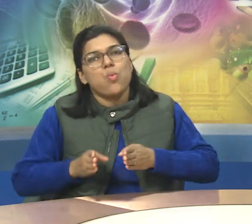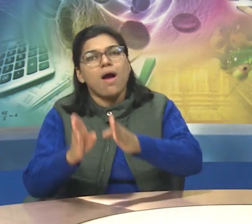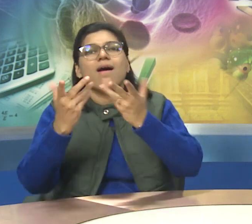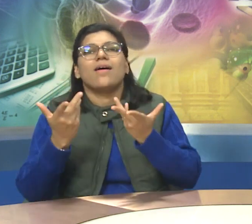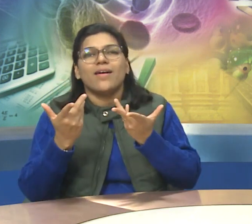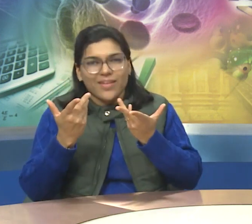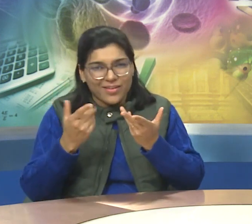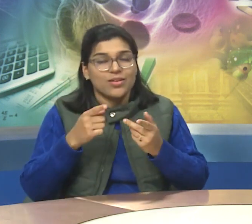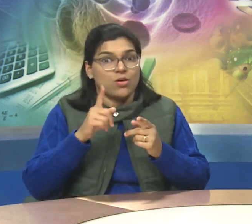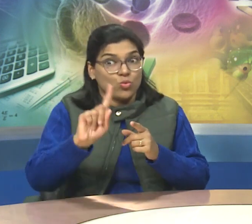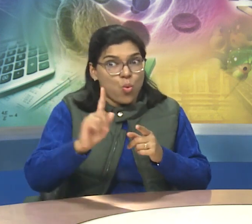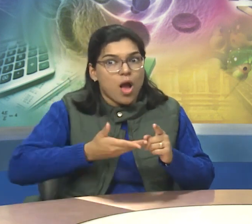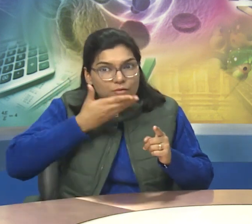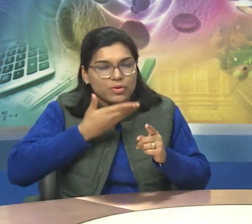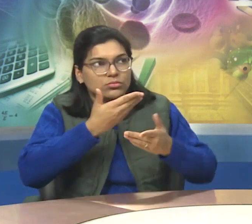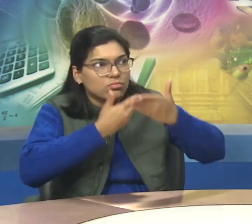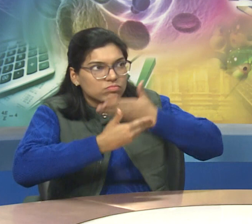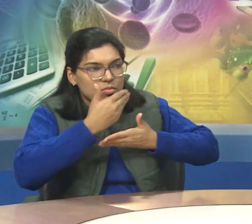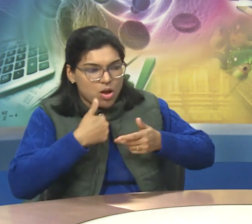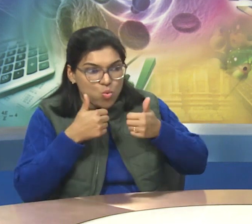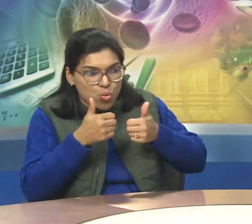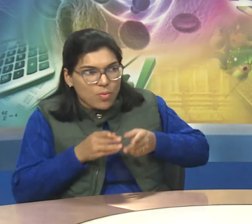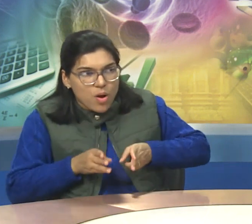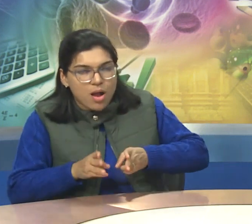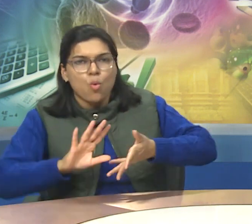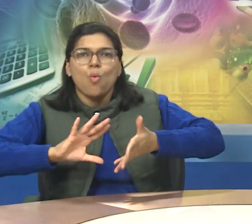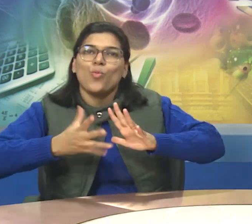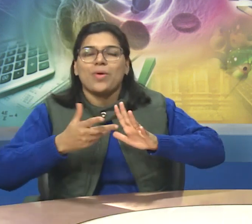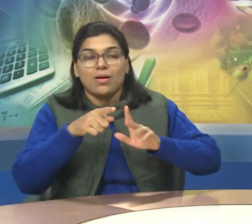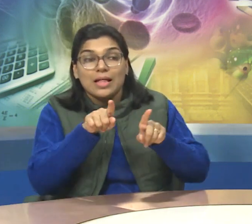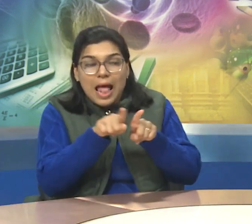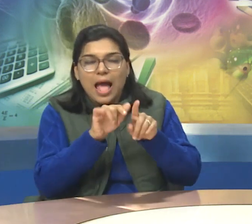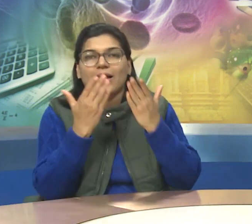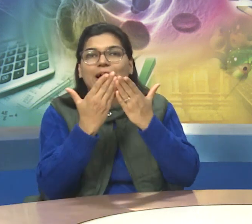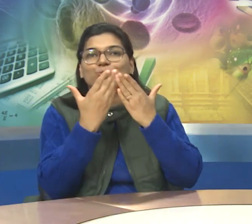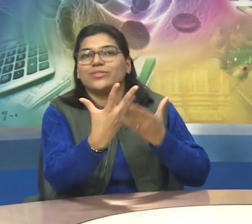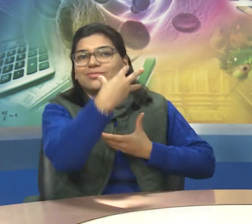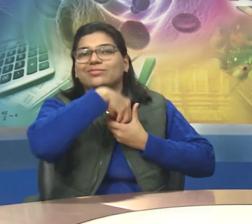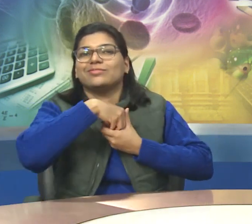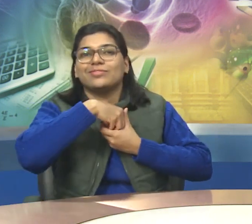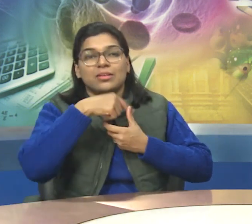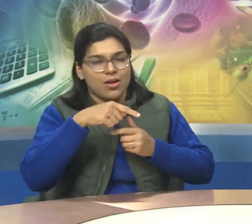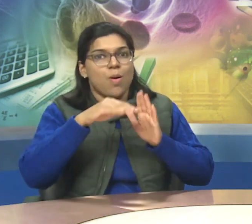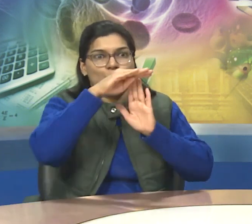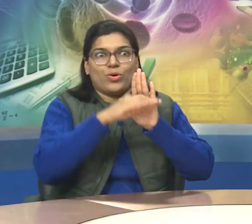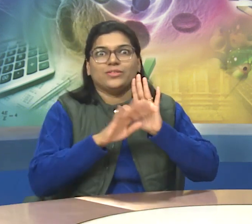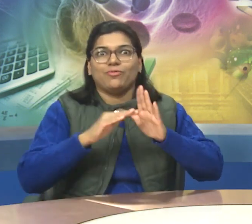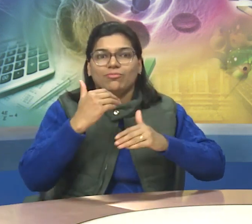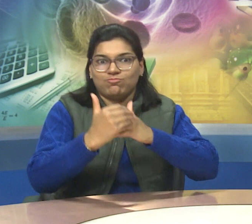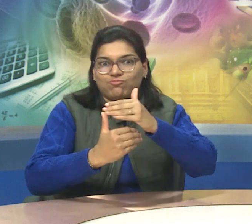education with a proper perspective